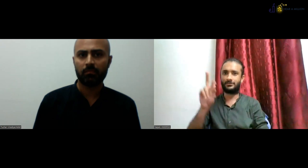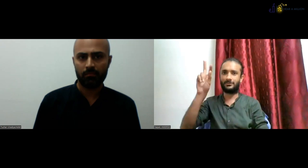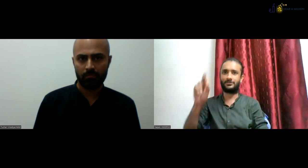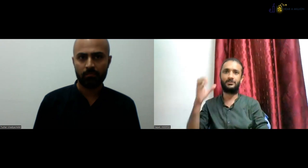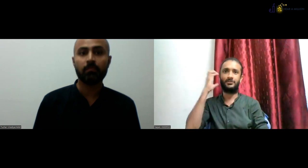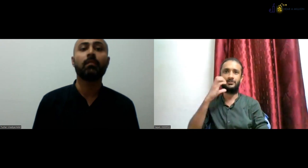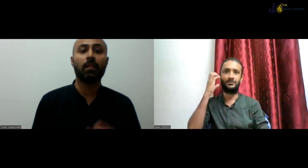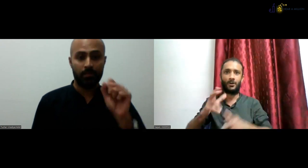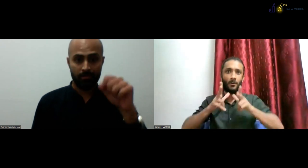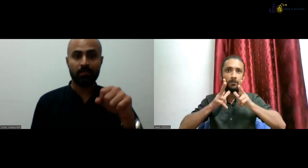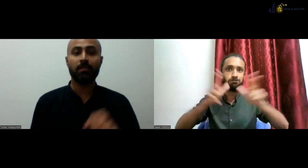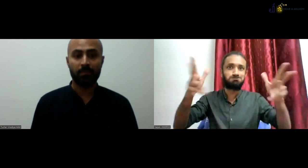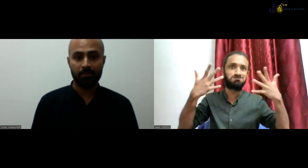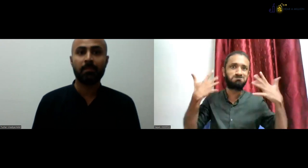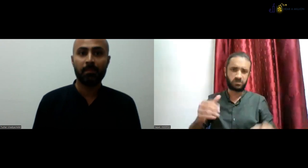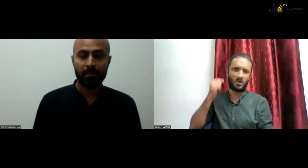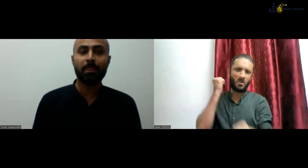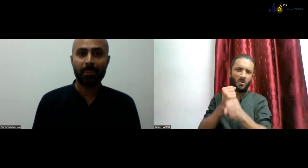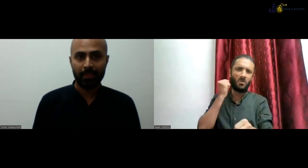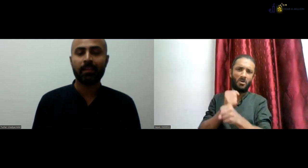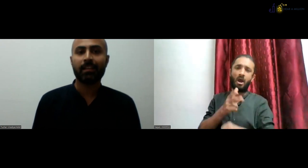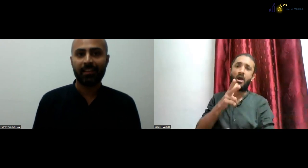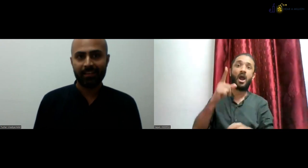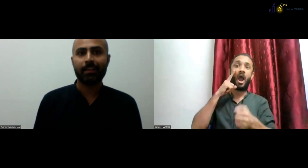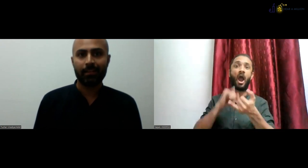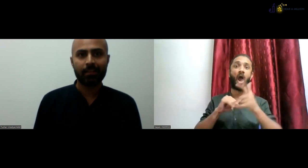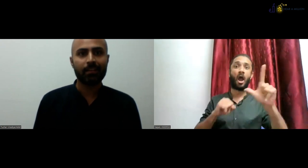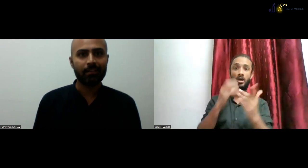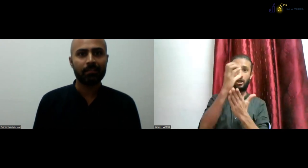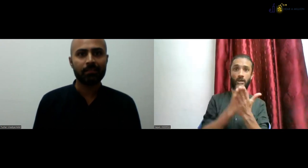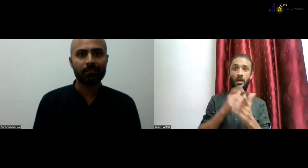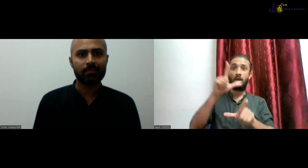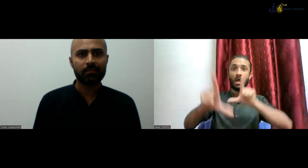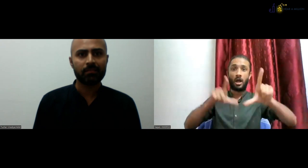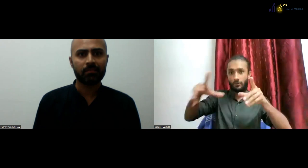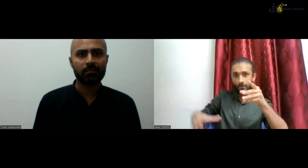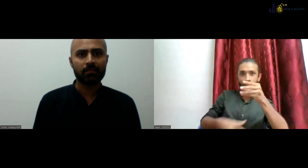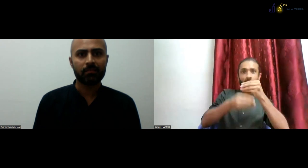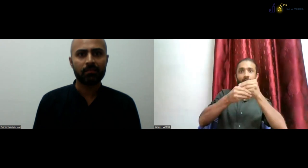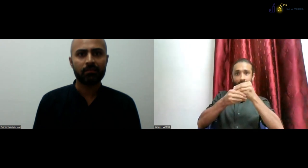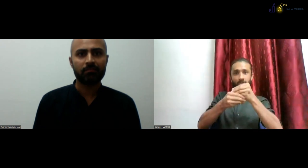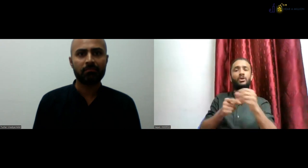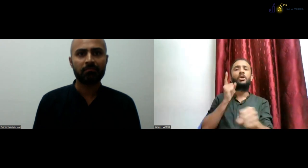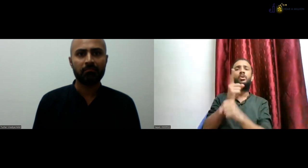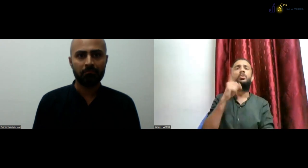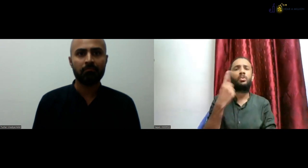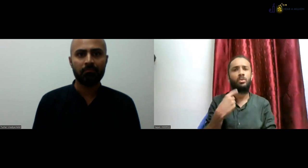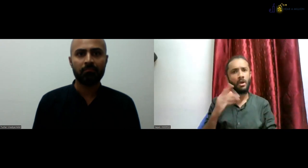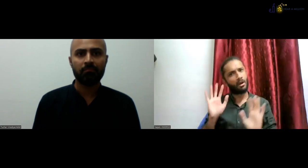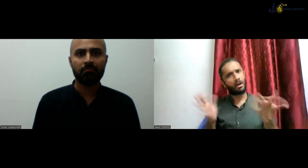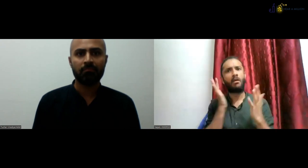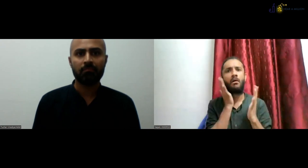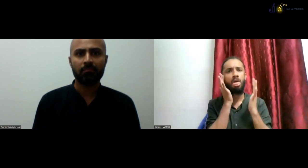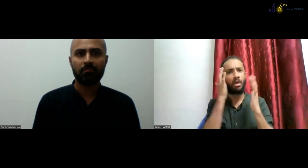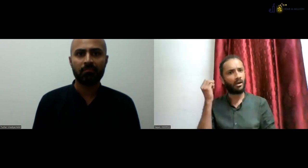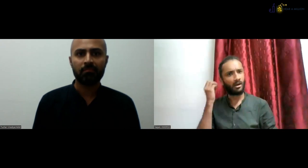are required at so many places. Teaching, ISL and the NEP, our Prime Minister has already announced that Indian